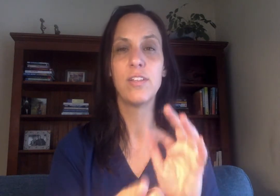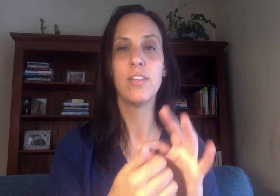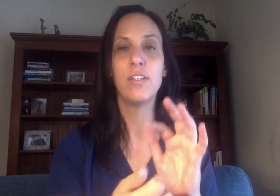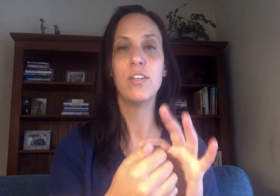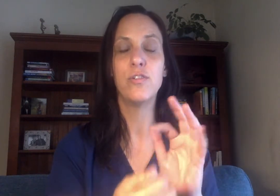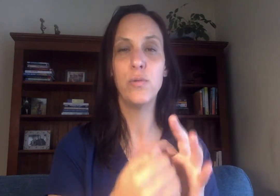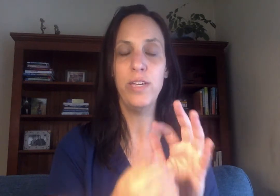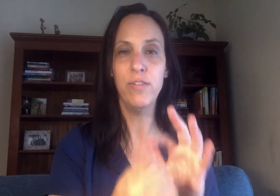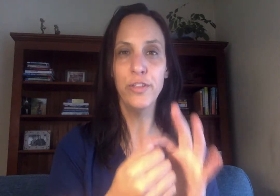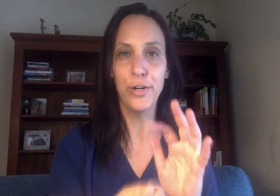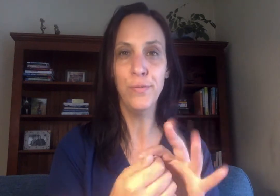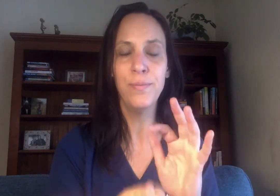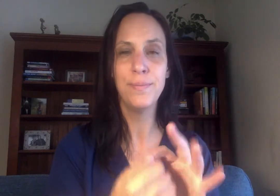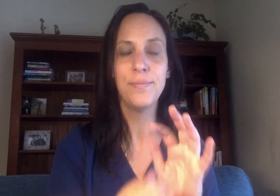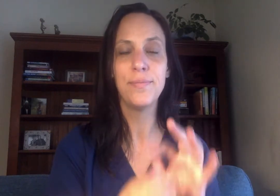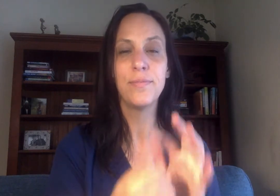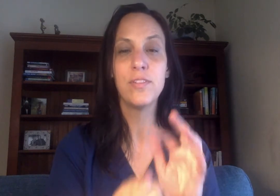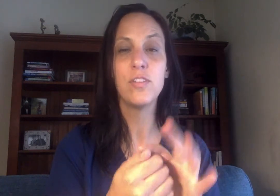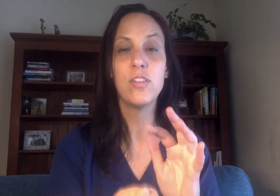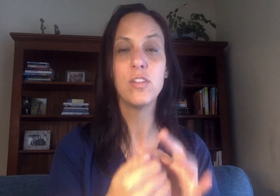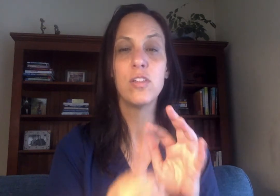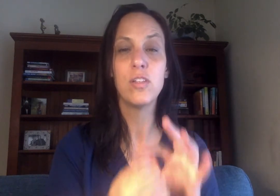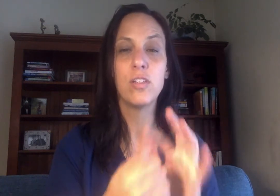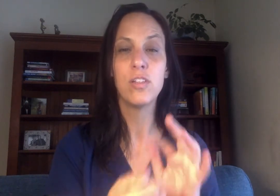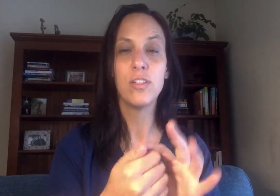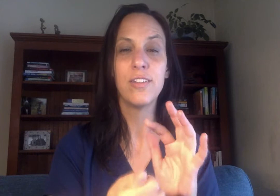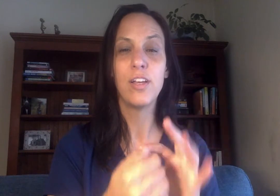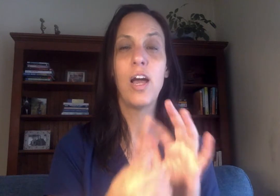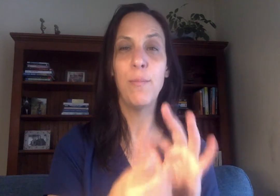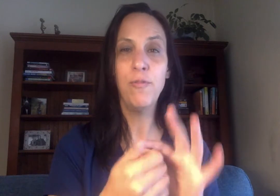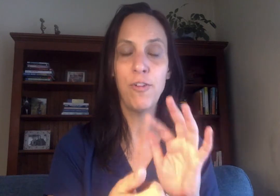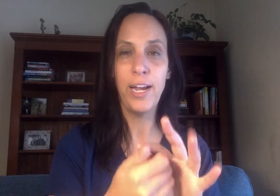So even though I'm afraid,